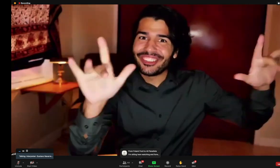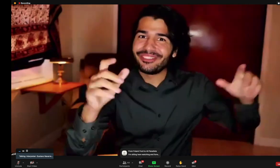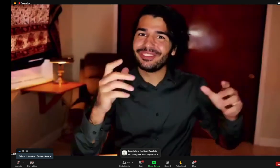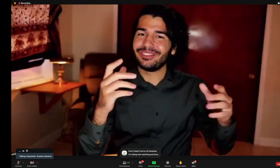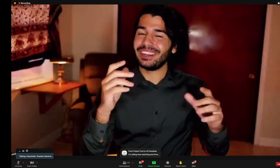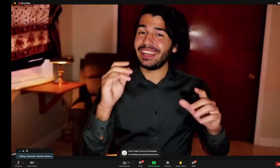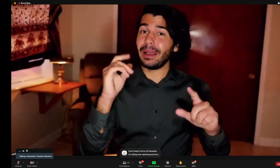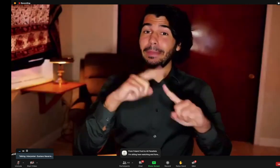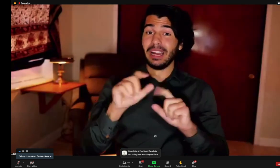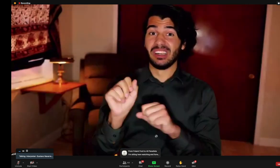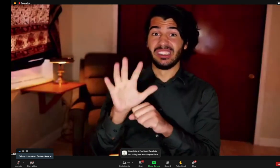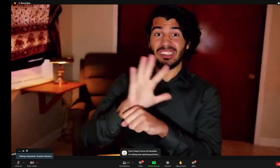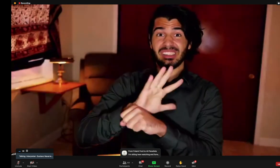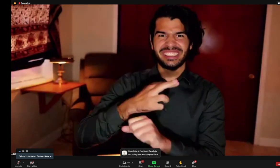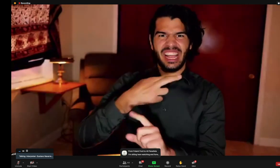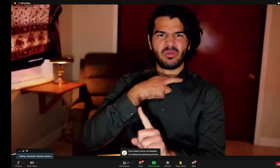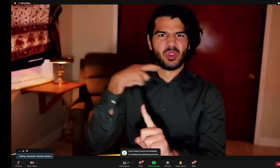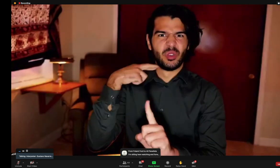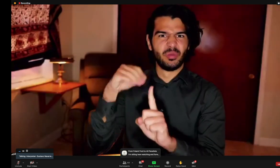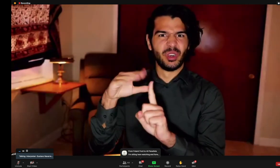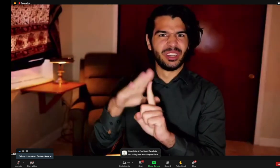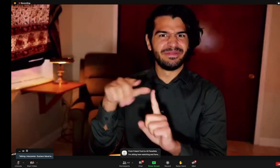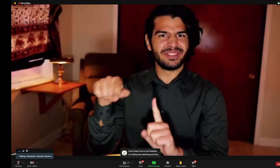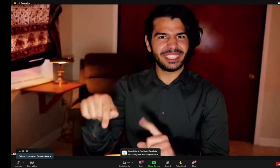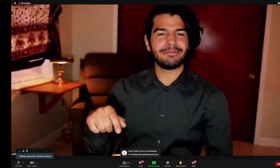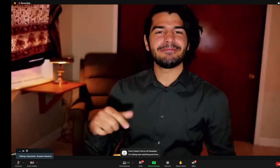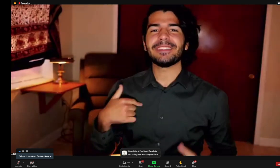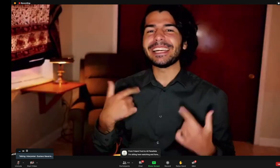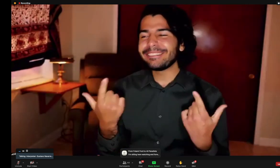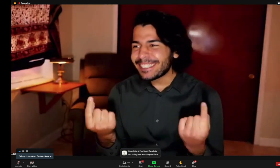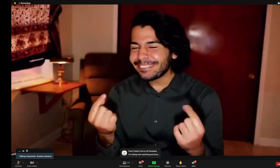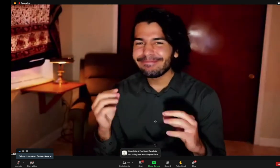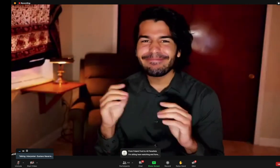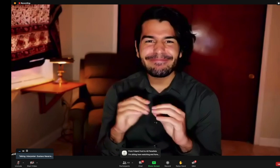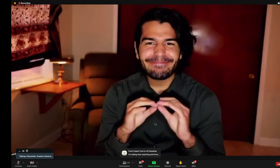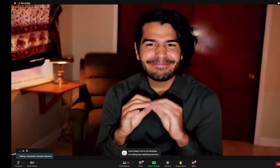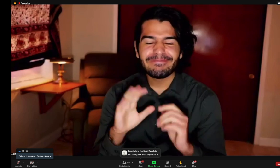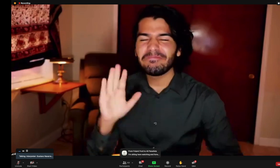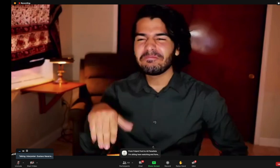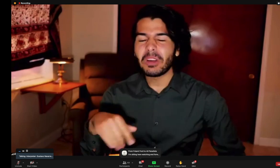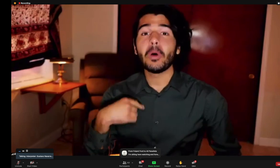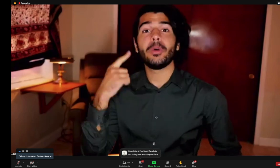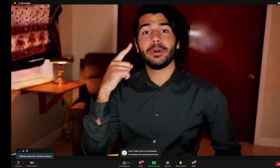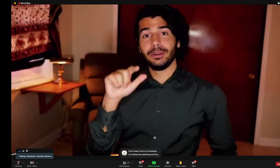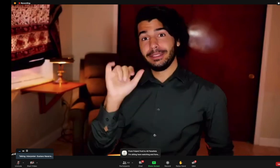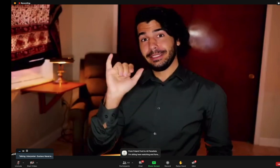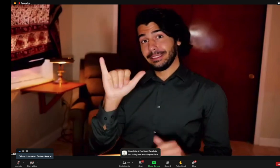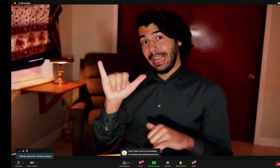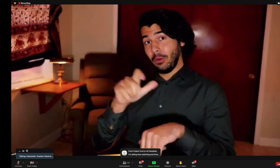to physically touch the equipment and be around one another. With COVID, clearly, that is quite the risk.